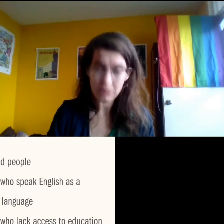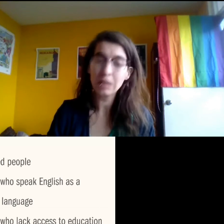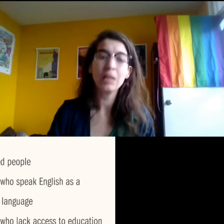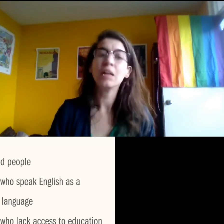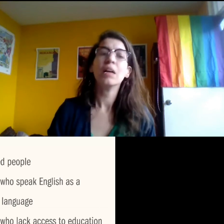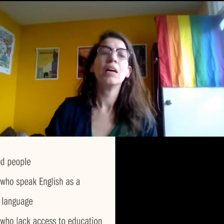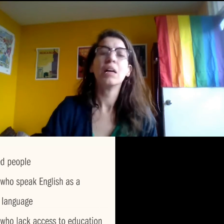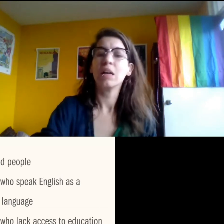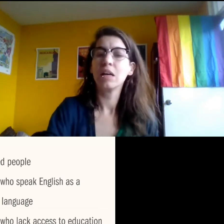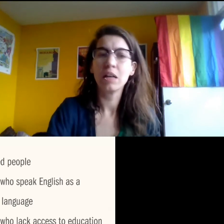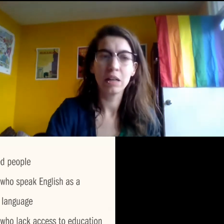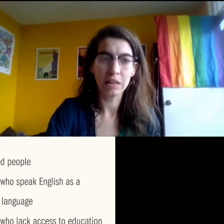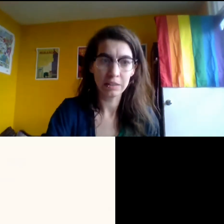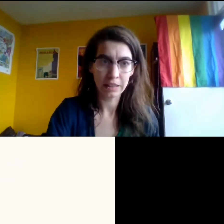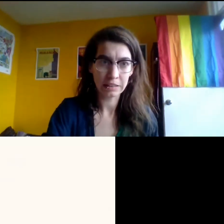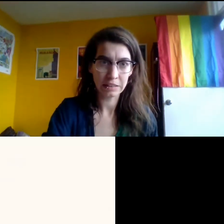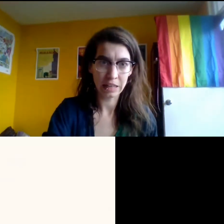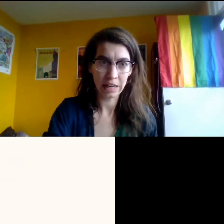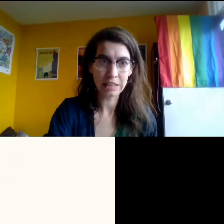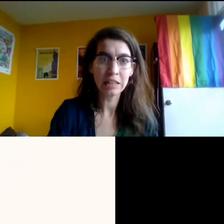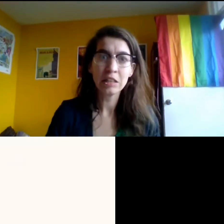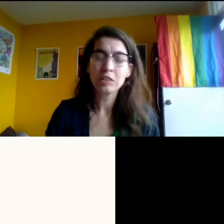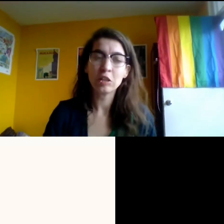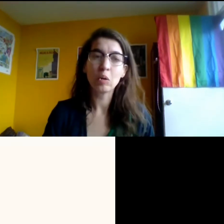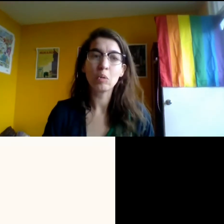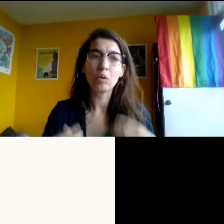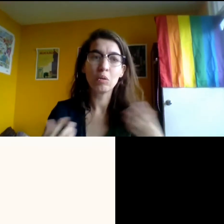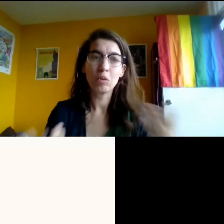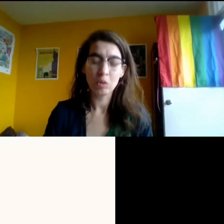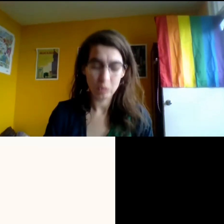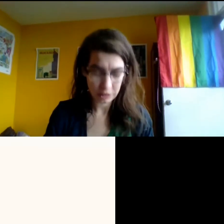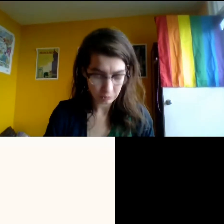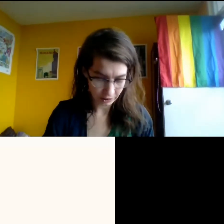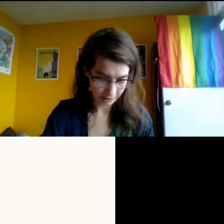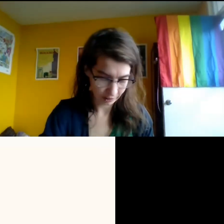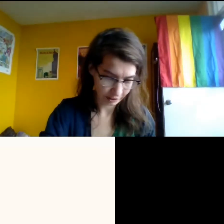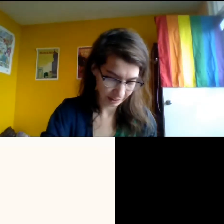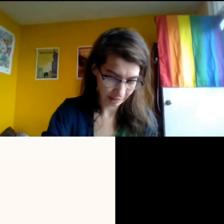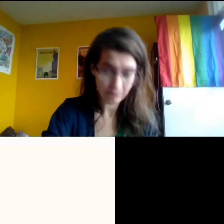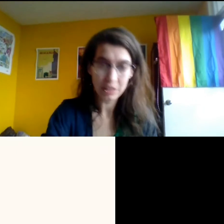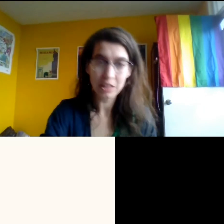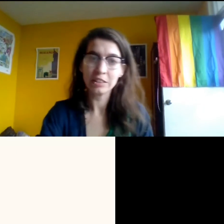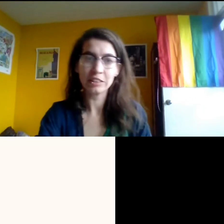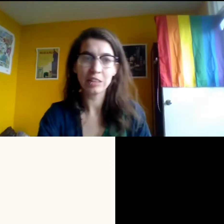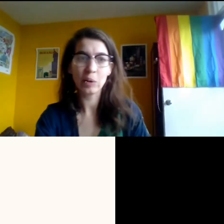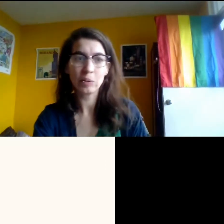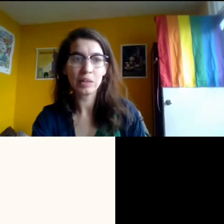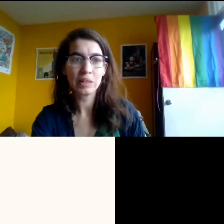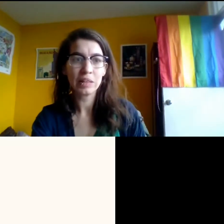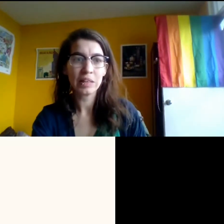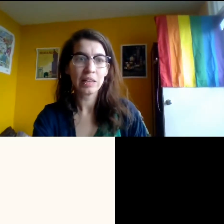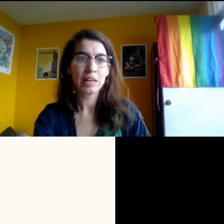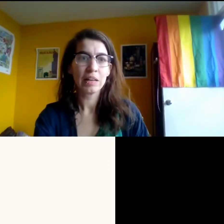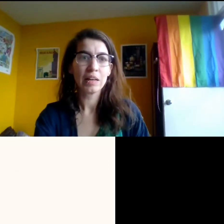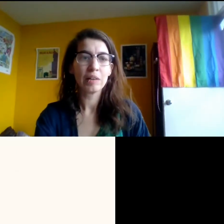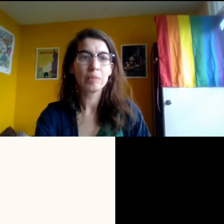so our next slide. So what is plain language then? So,